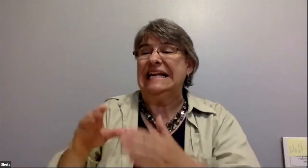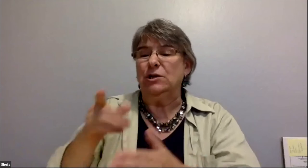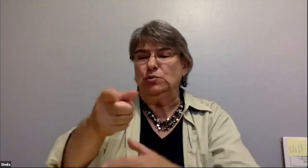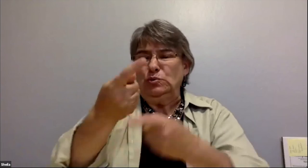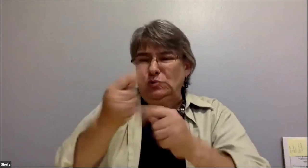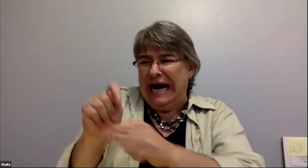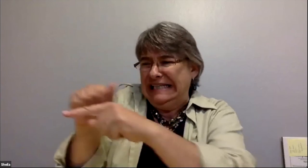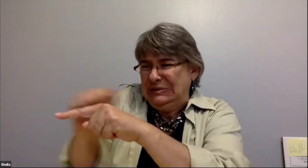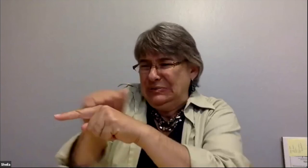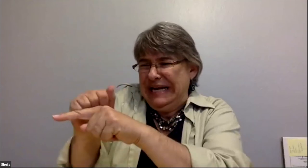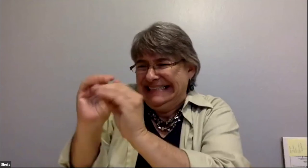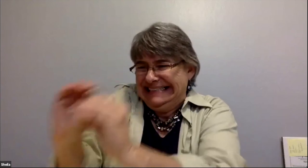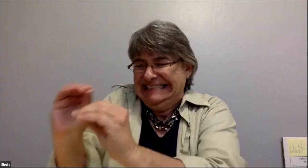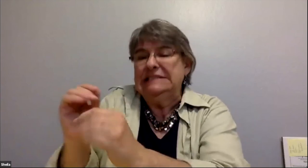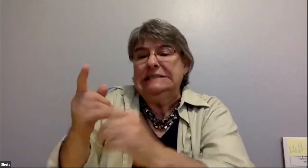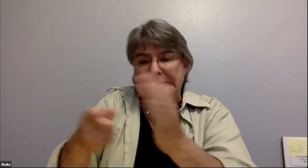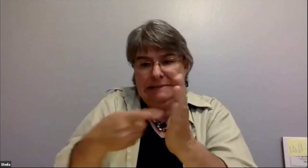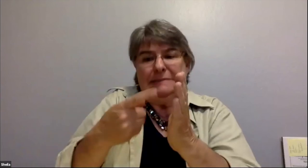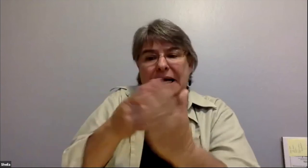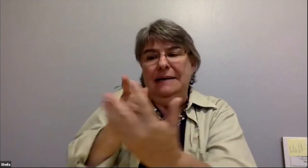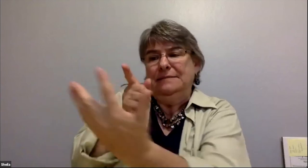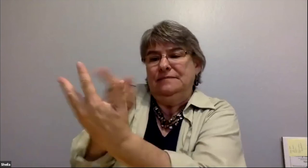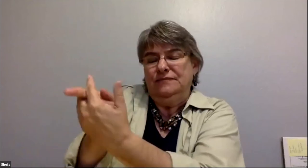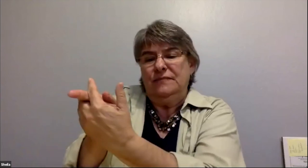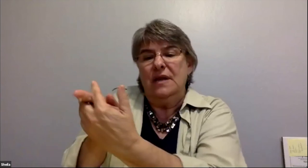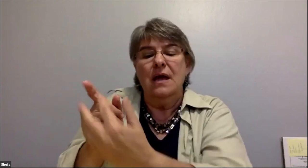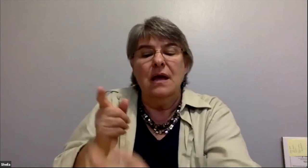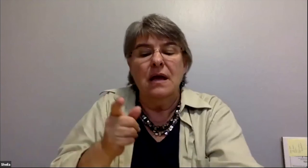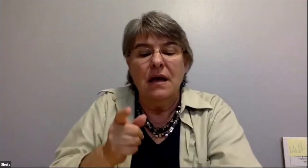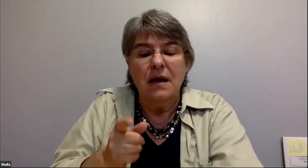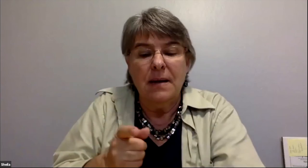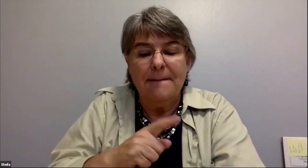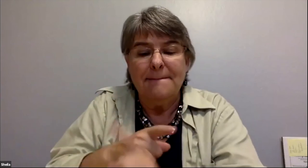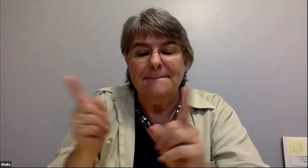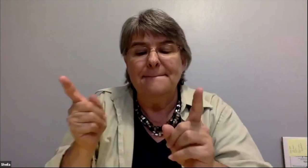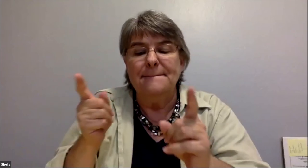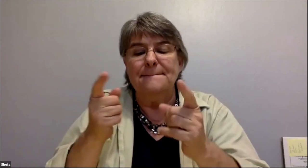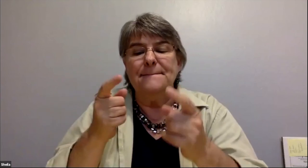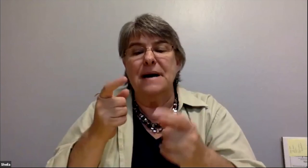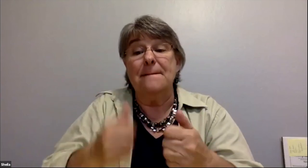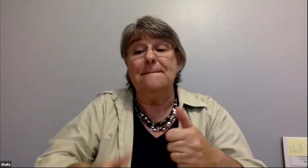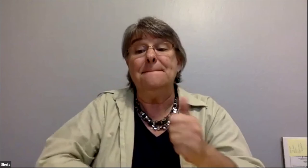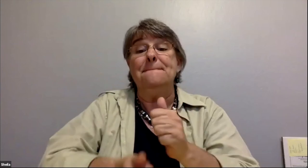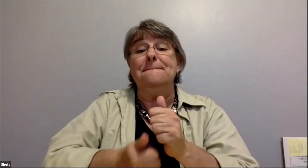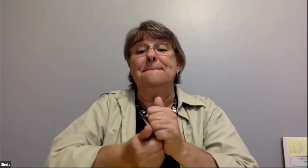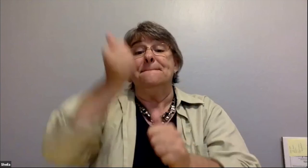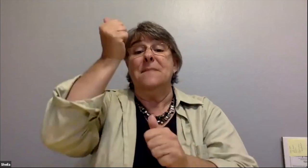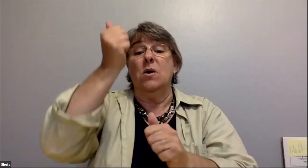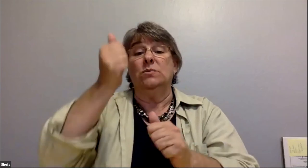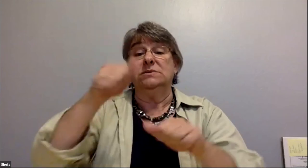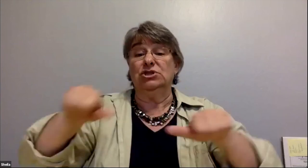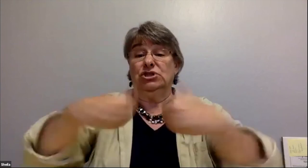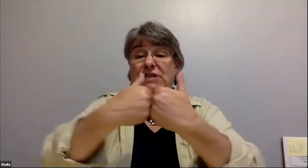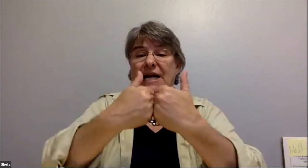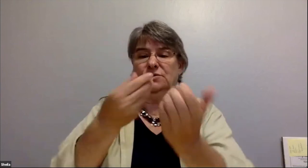being underwritten financial uh you know financially because uh